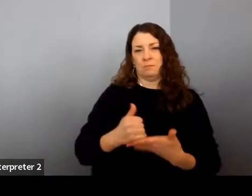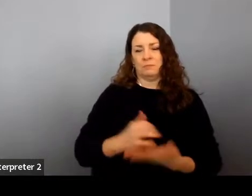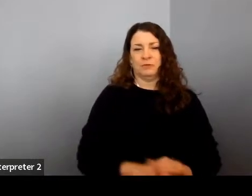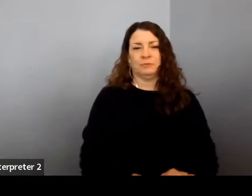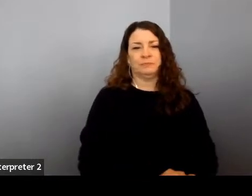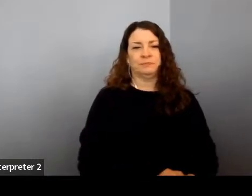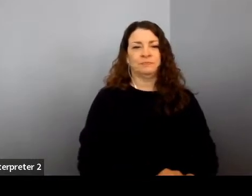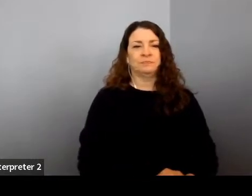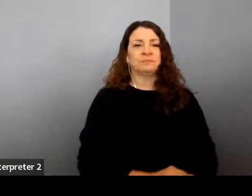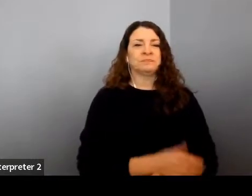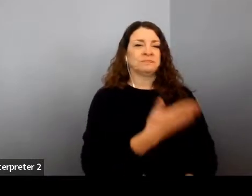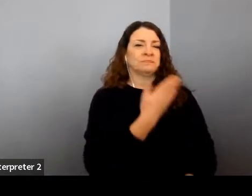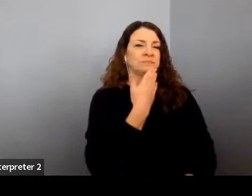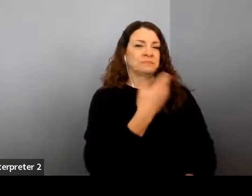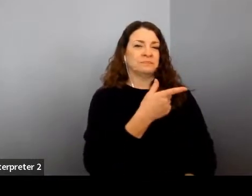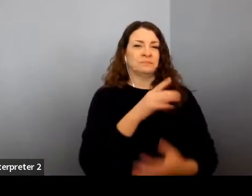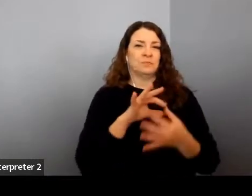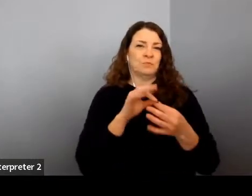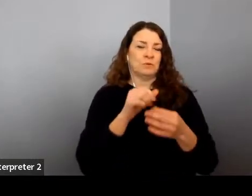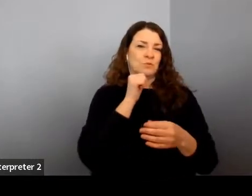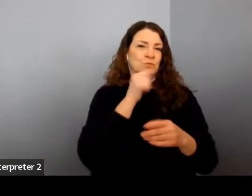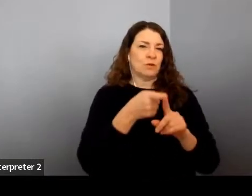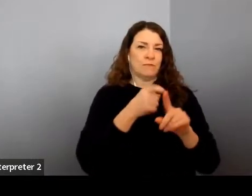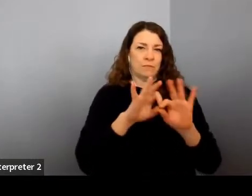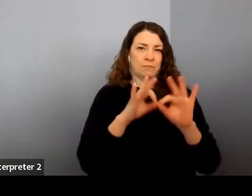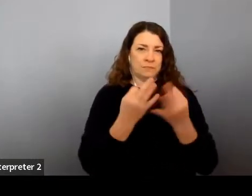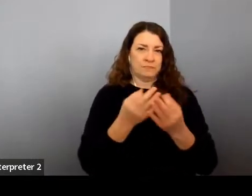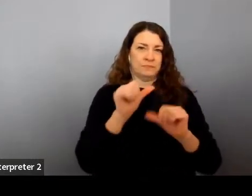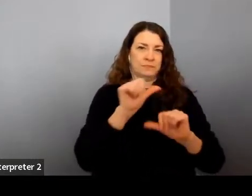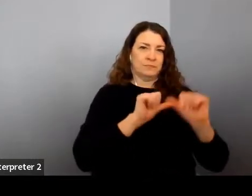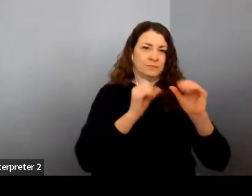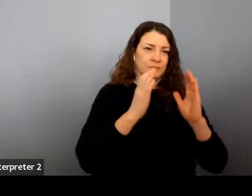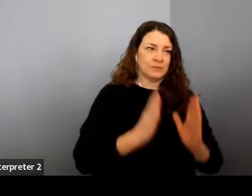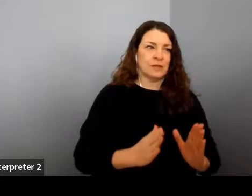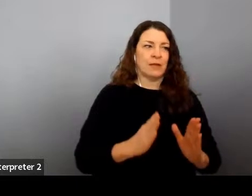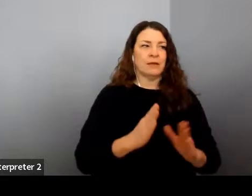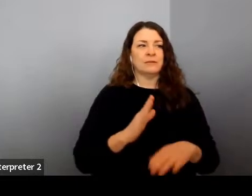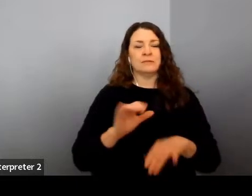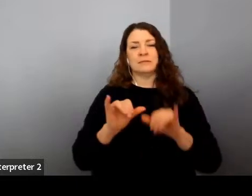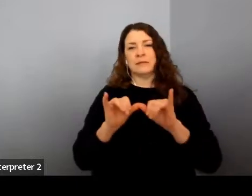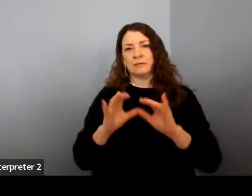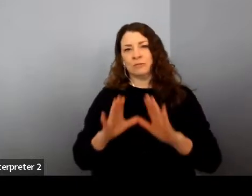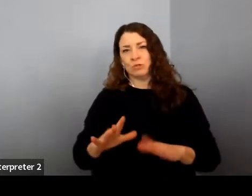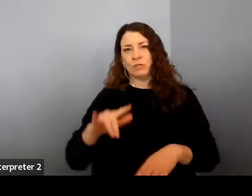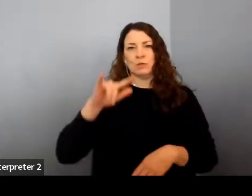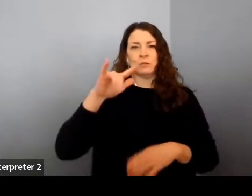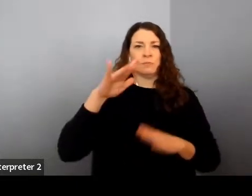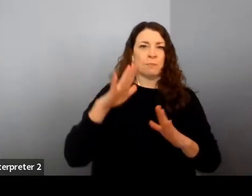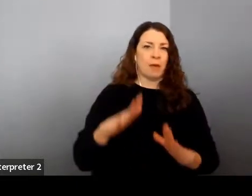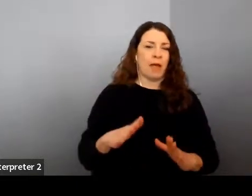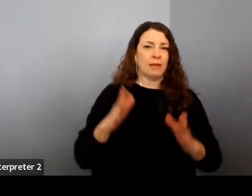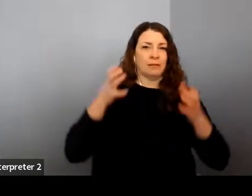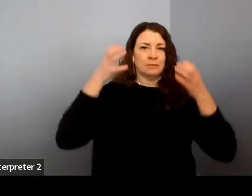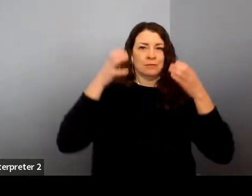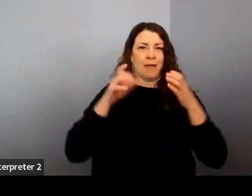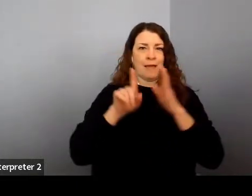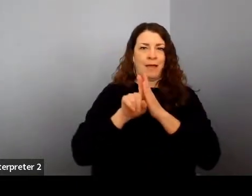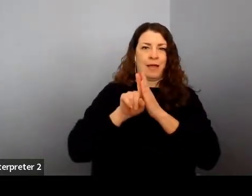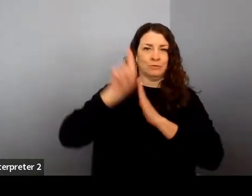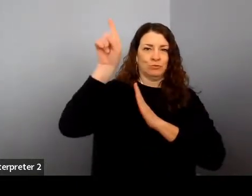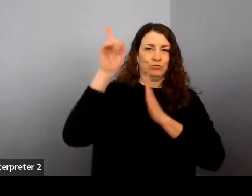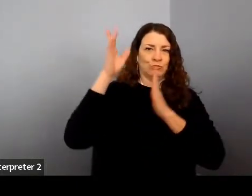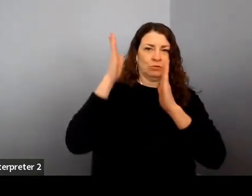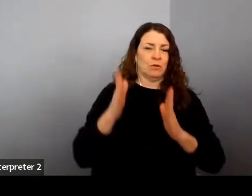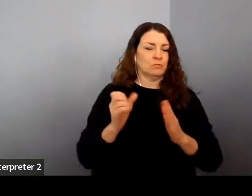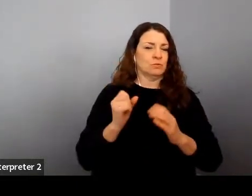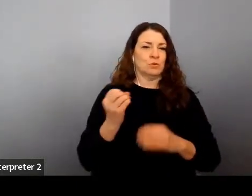mentioned that you did not come from a family of scientists engineers, pilots or astronauts. So how does someone like yourself